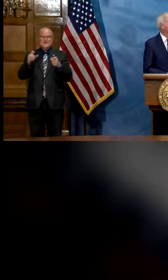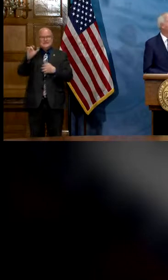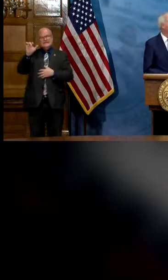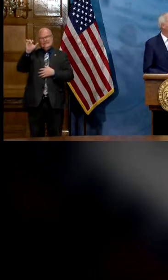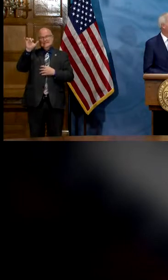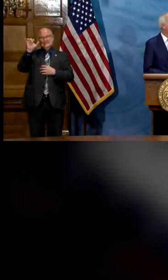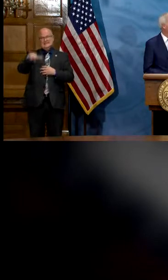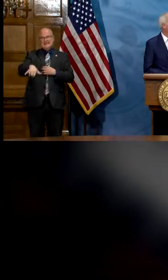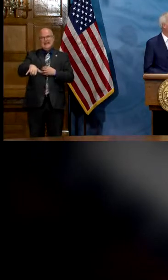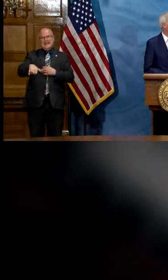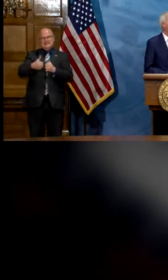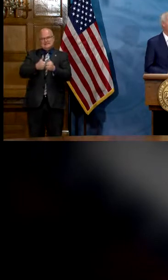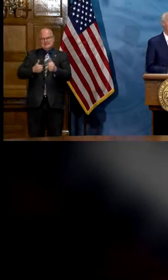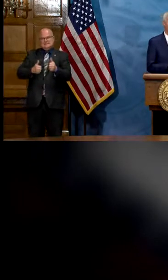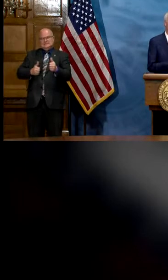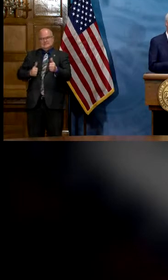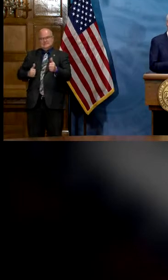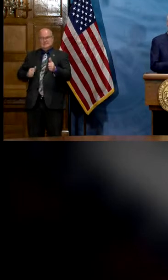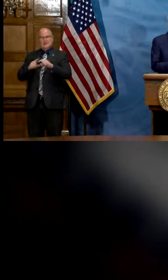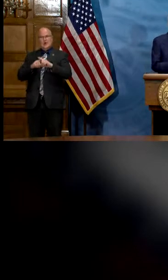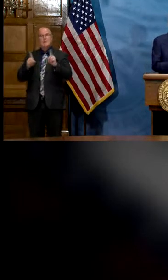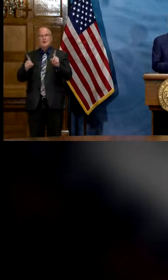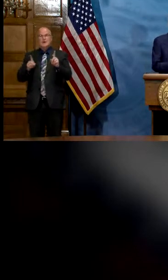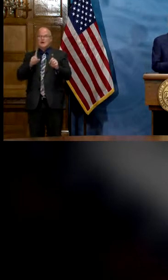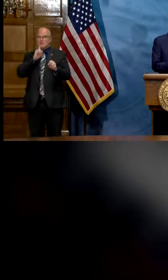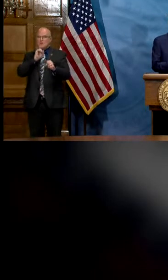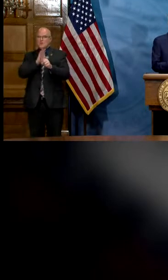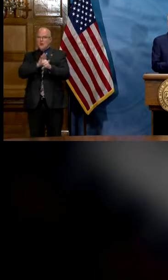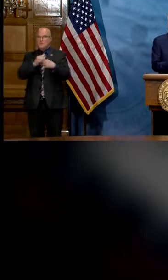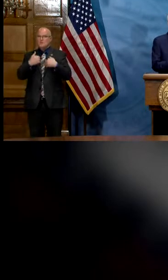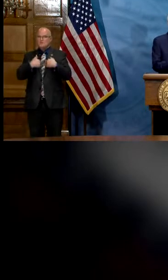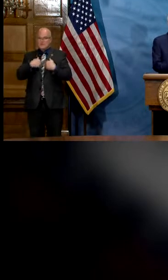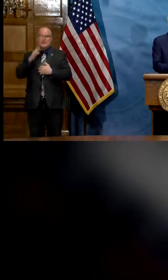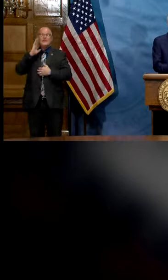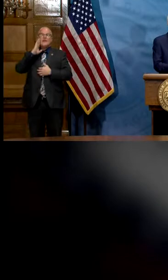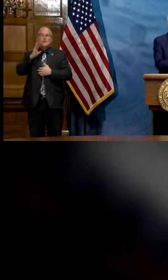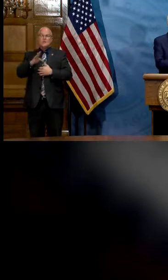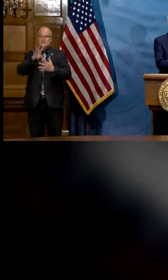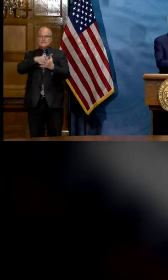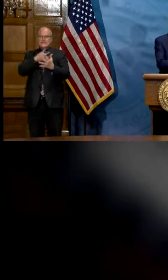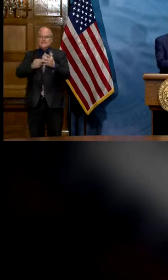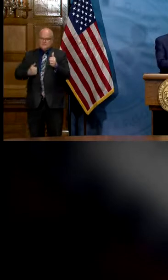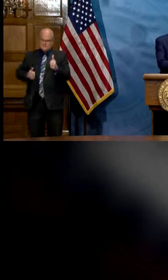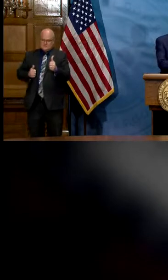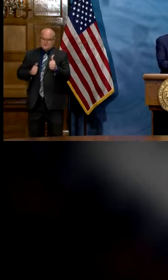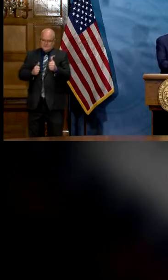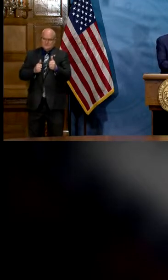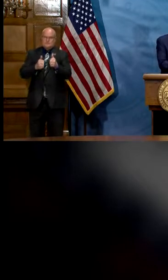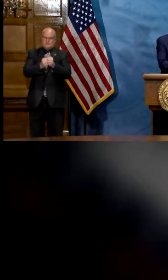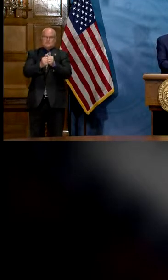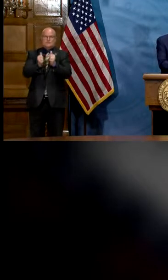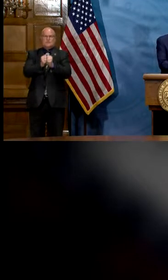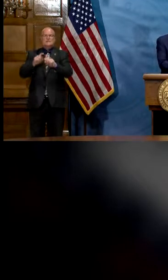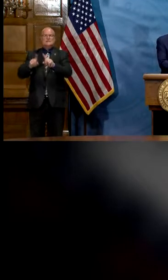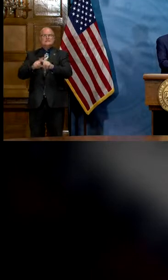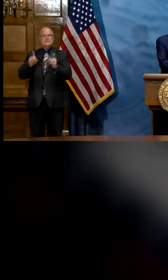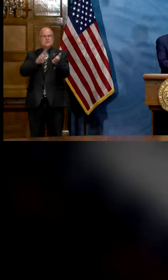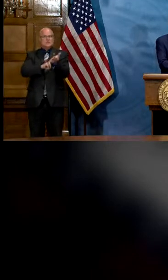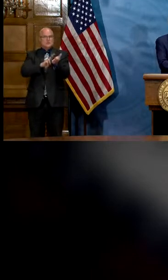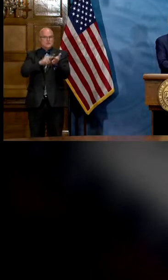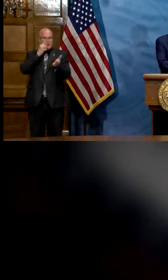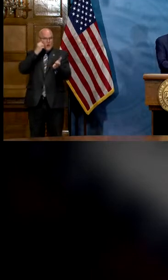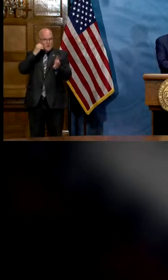that is lagging behind but they have assured me that they have schedules with different long-term care facilities